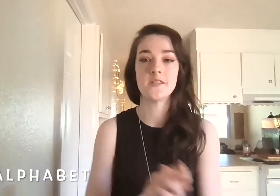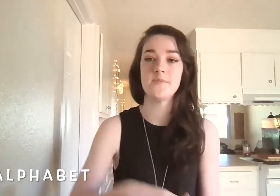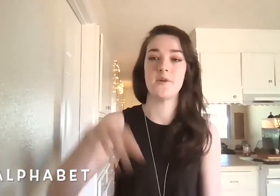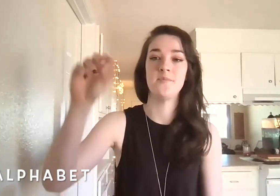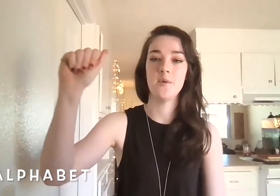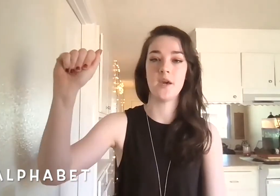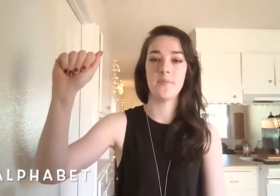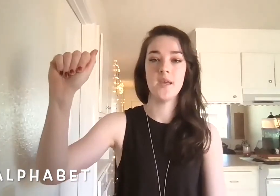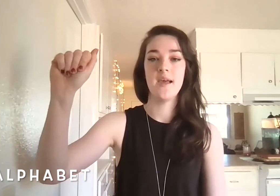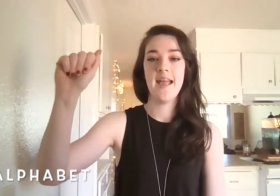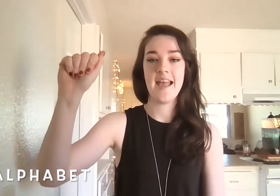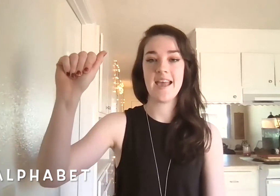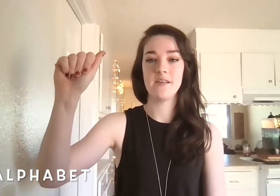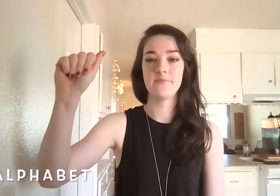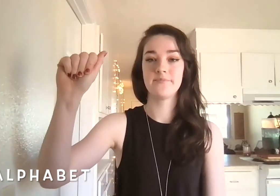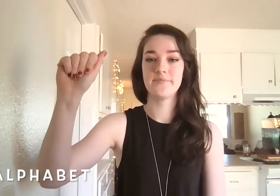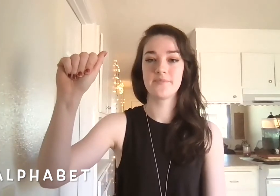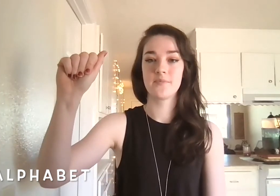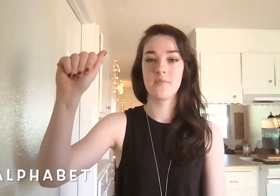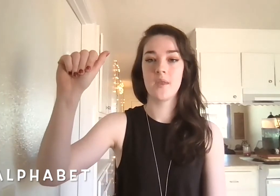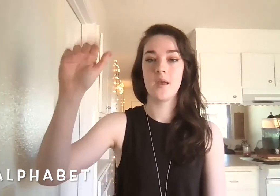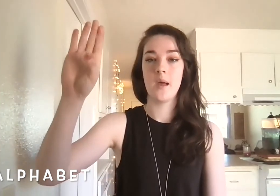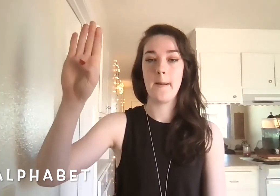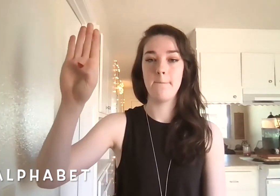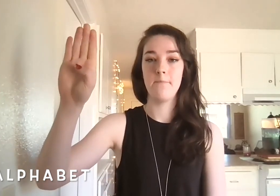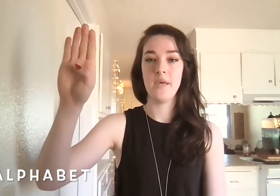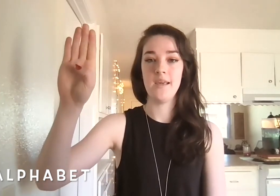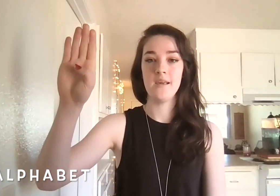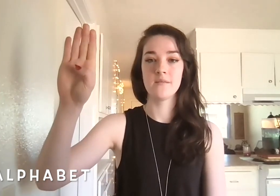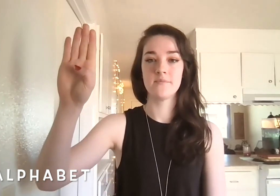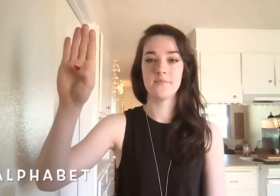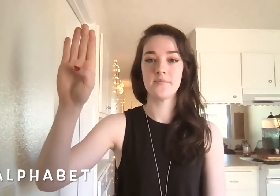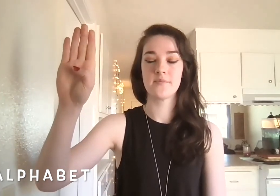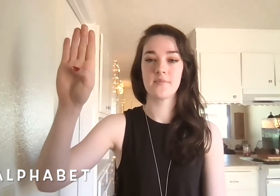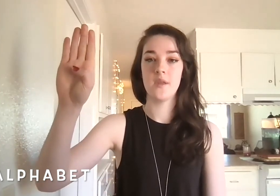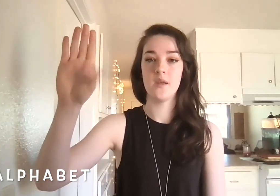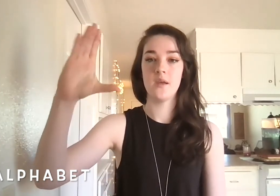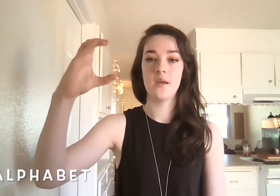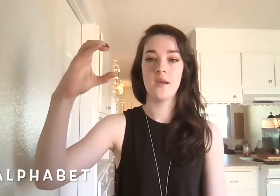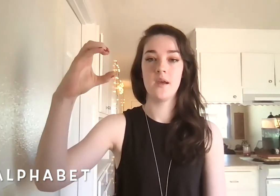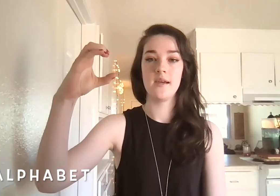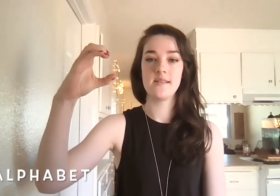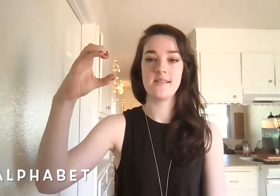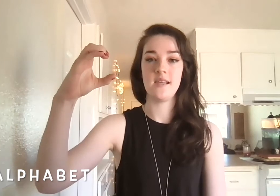so here we go a b c